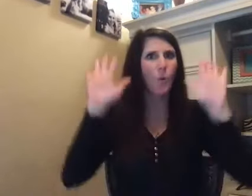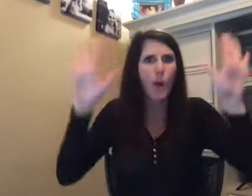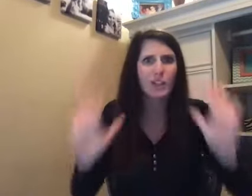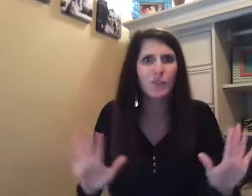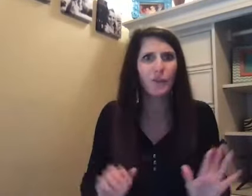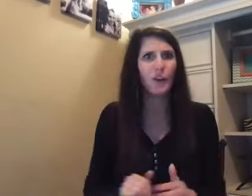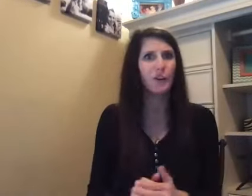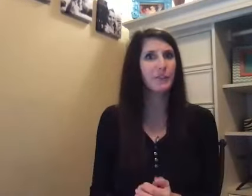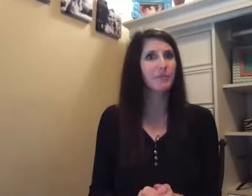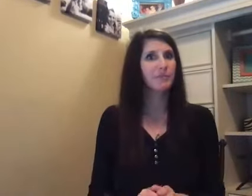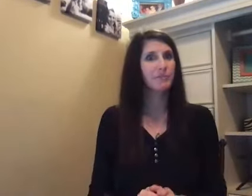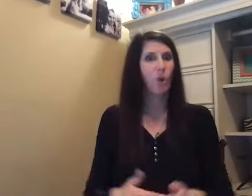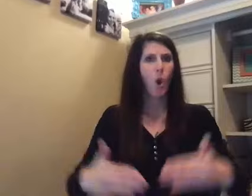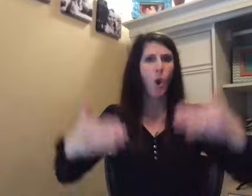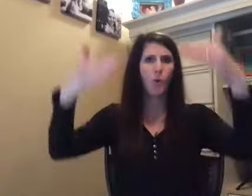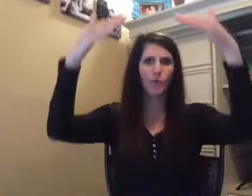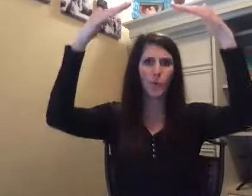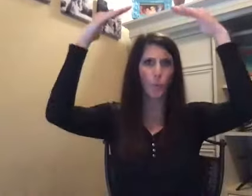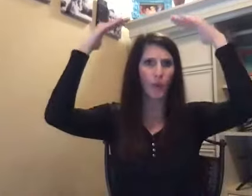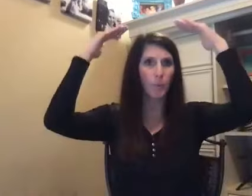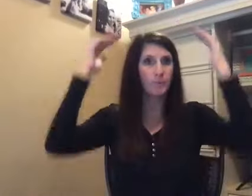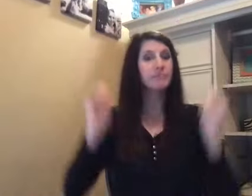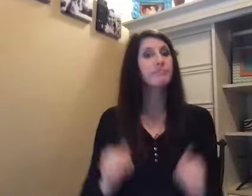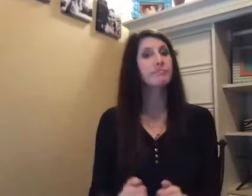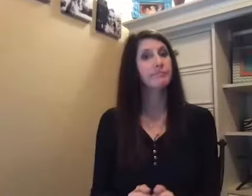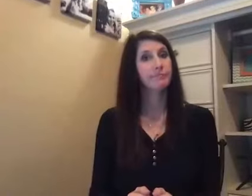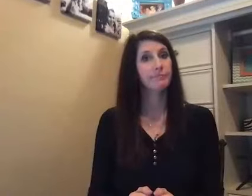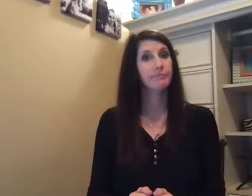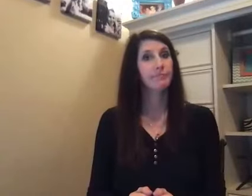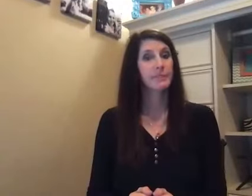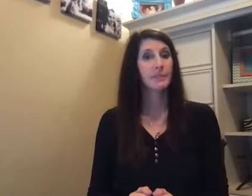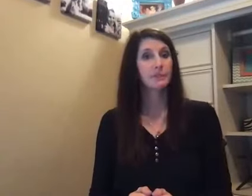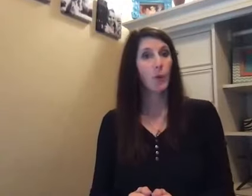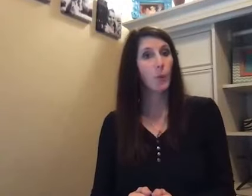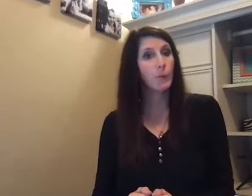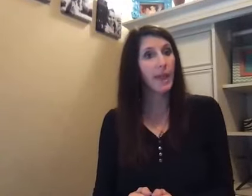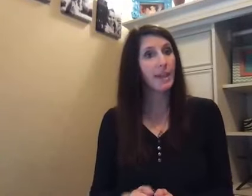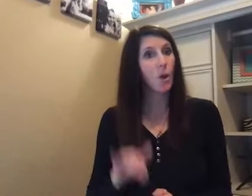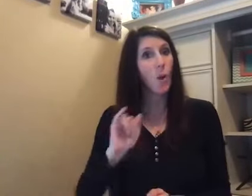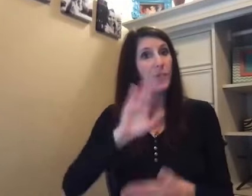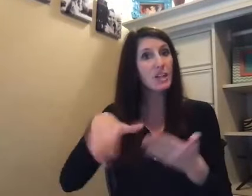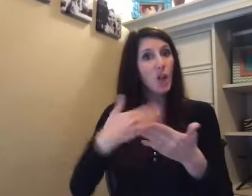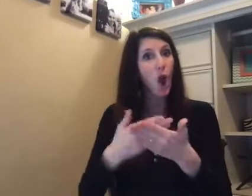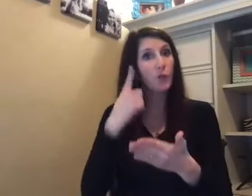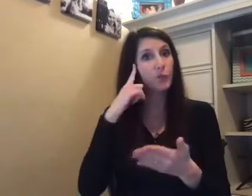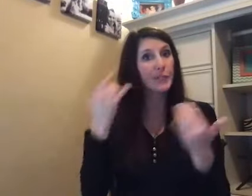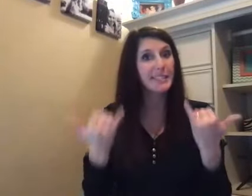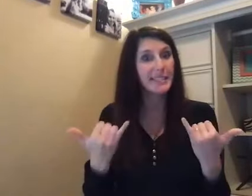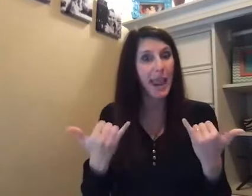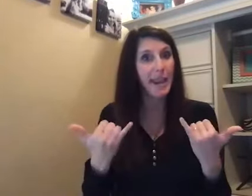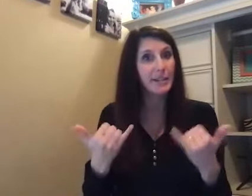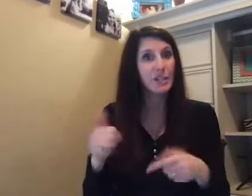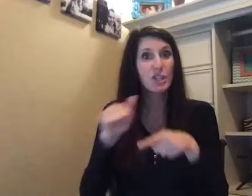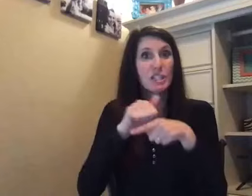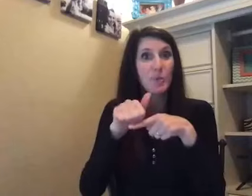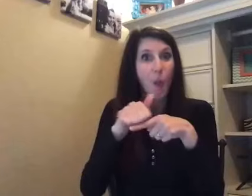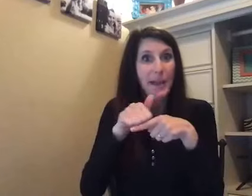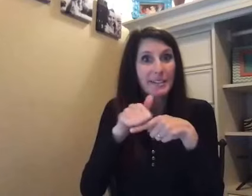wonderful, or overwhelmed, okay, well, that's all for today, she's classy,